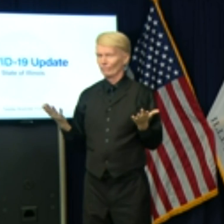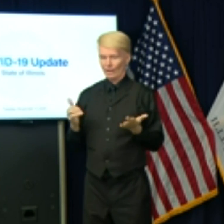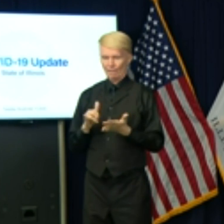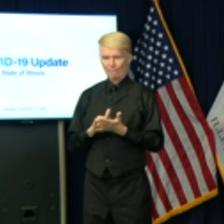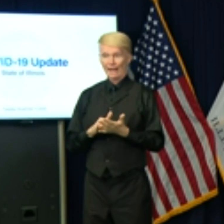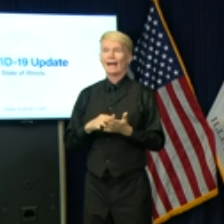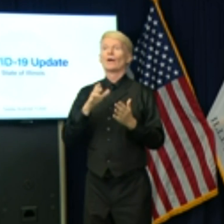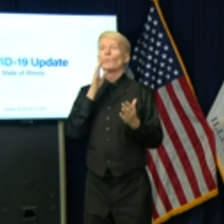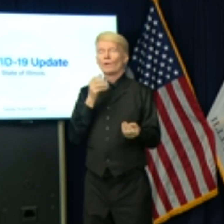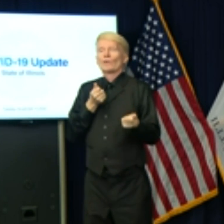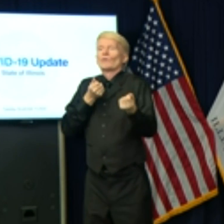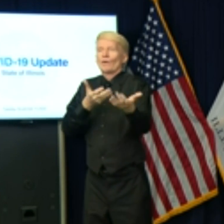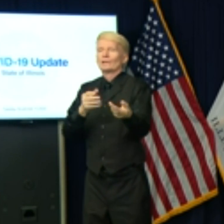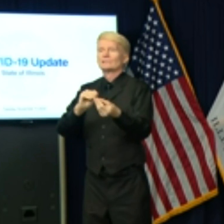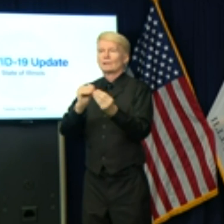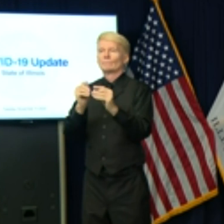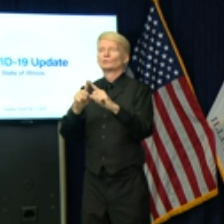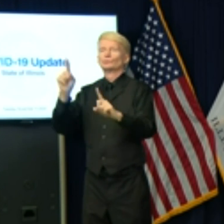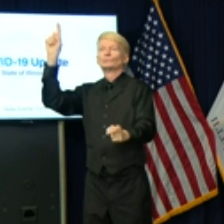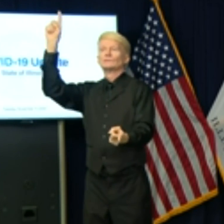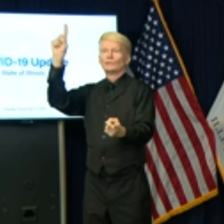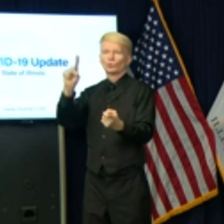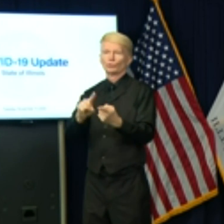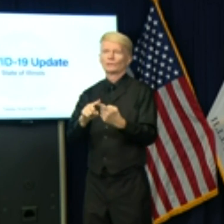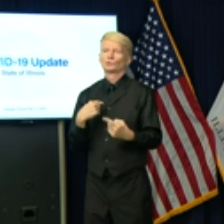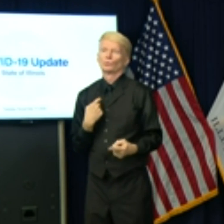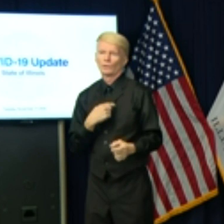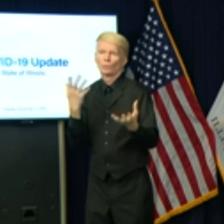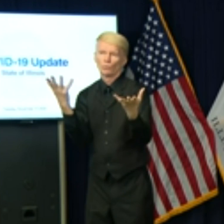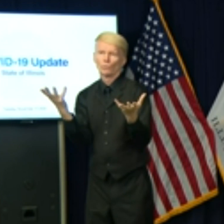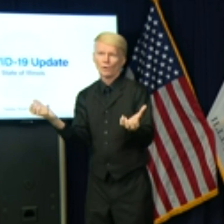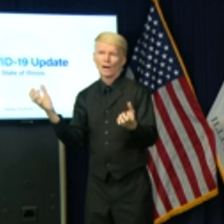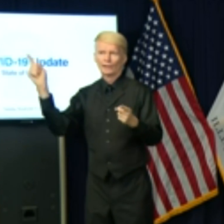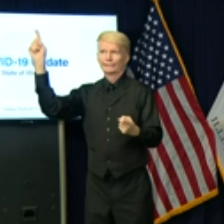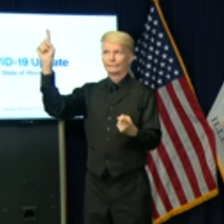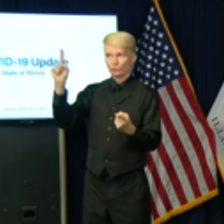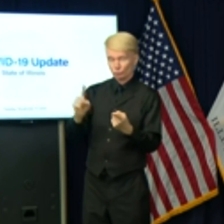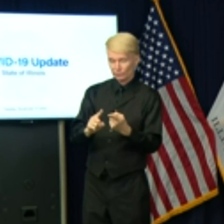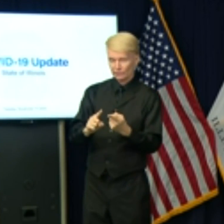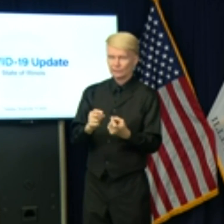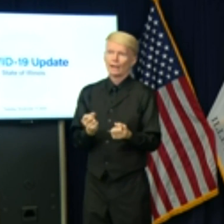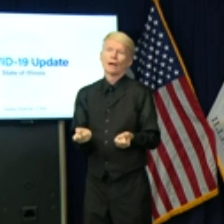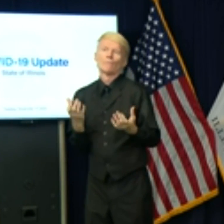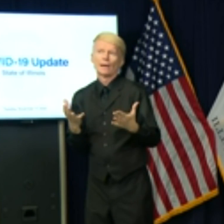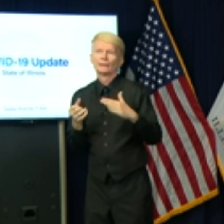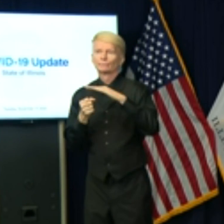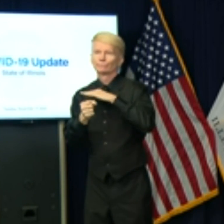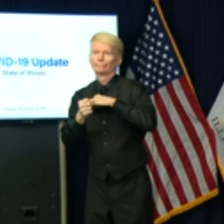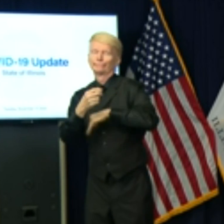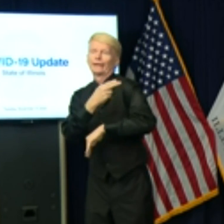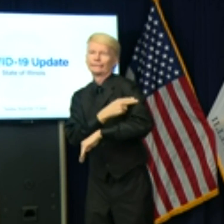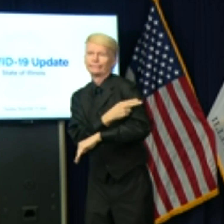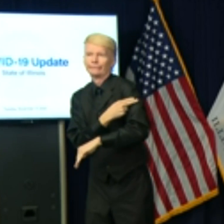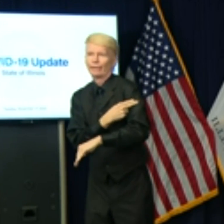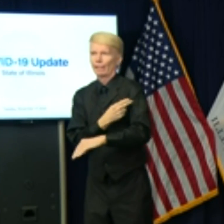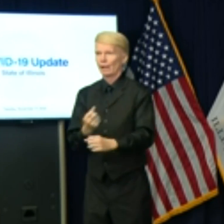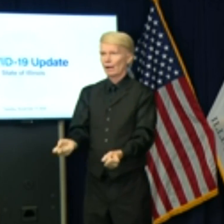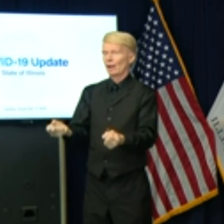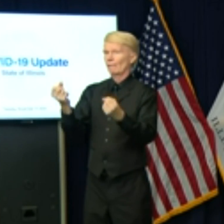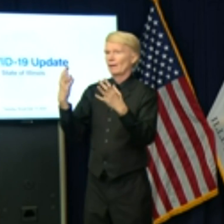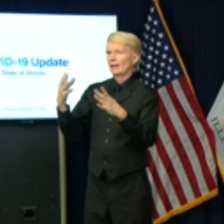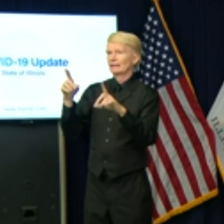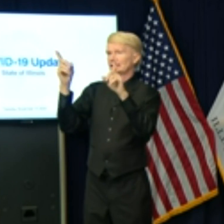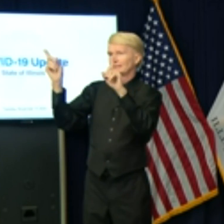numbers decrease. So we are looking for a decrease in the number of hospitalizations, a decrease in our test positivity.